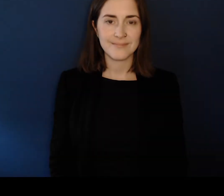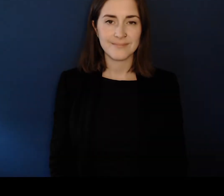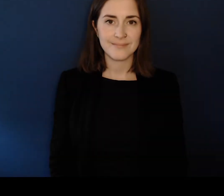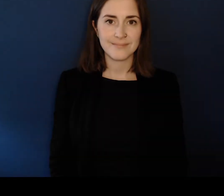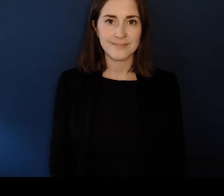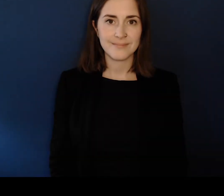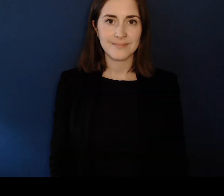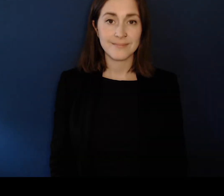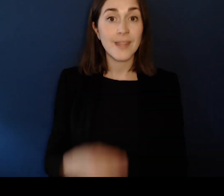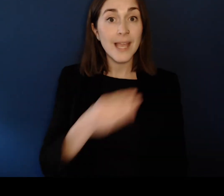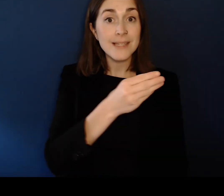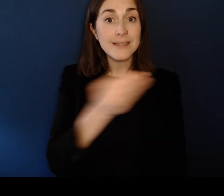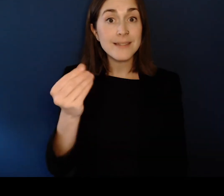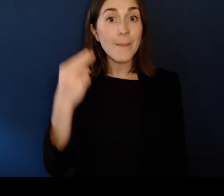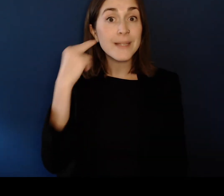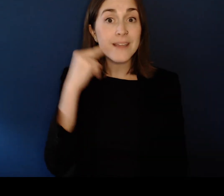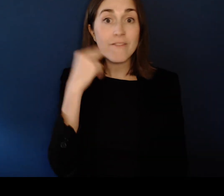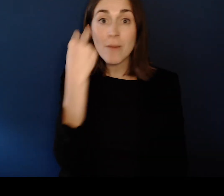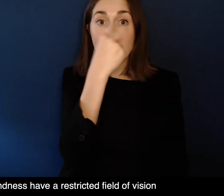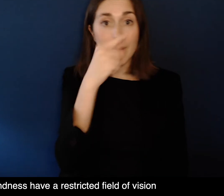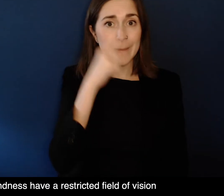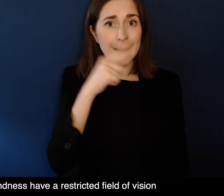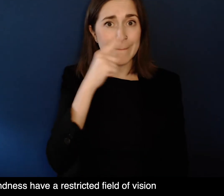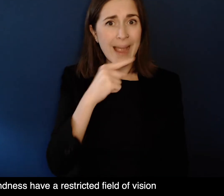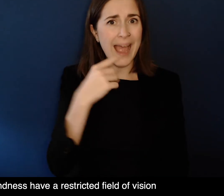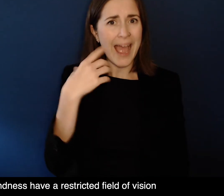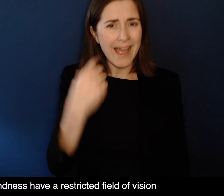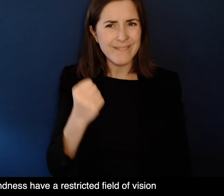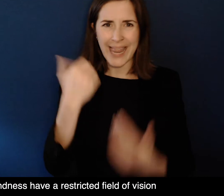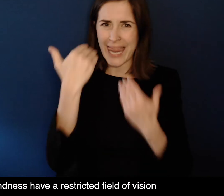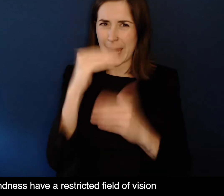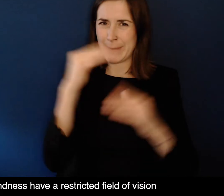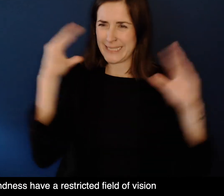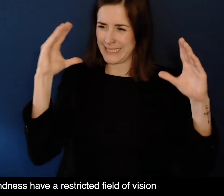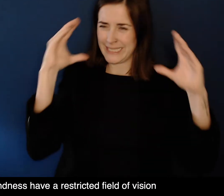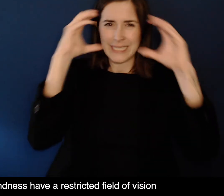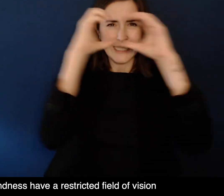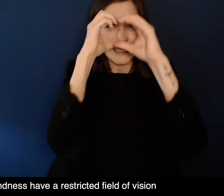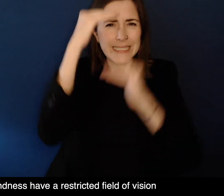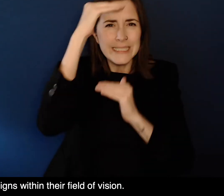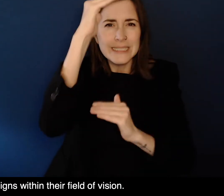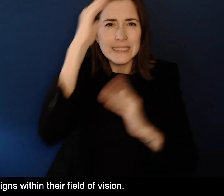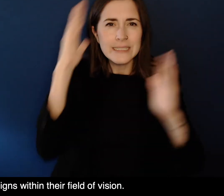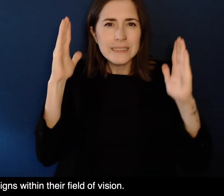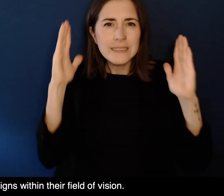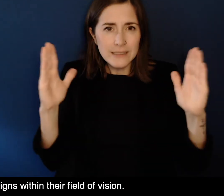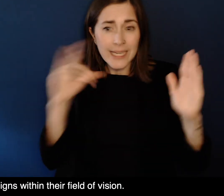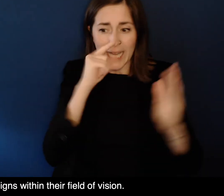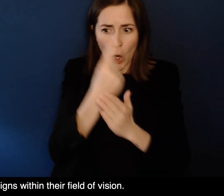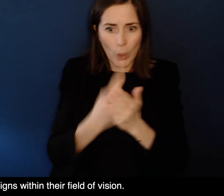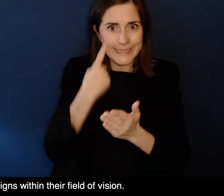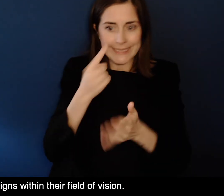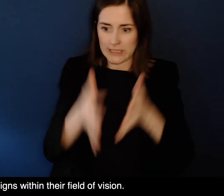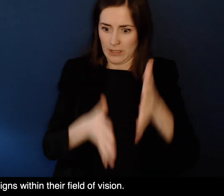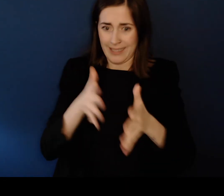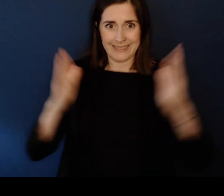And people signing appear on screen Some people with deafblindness have a restricted field of vision And will only see signs